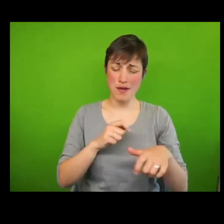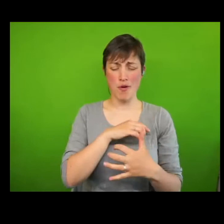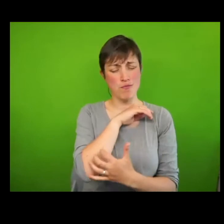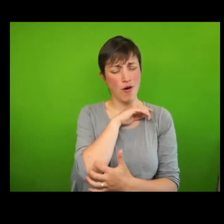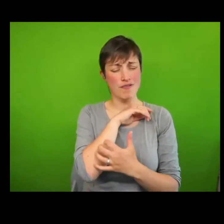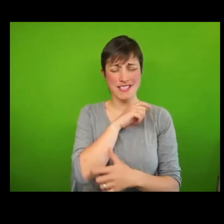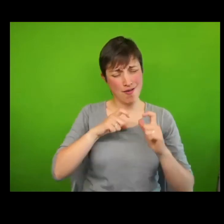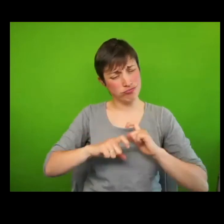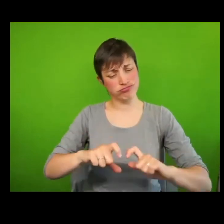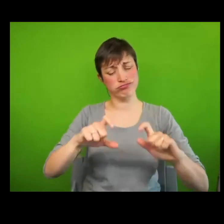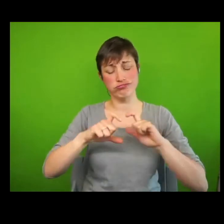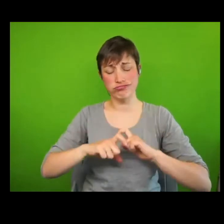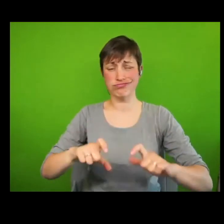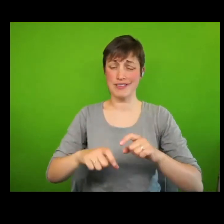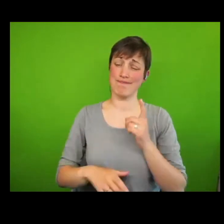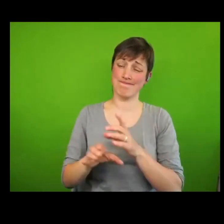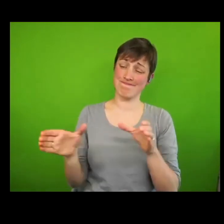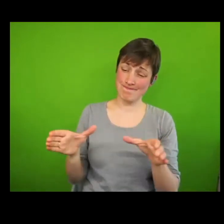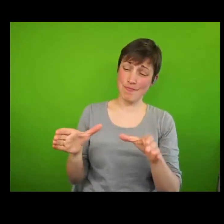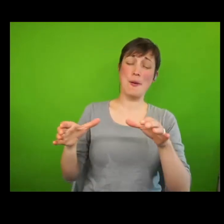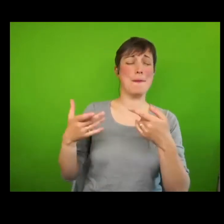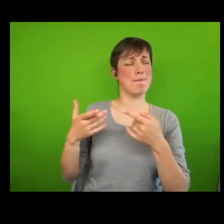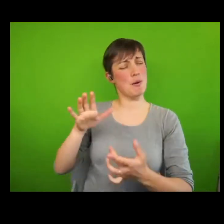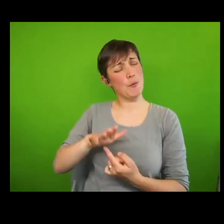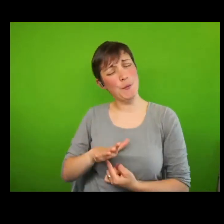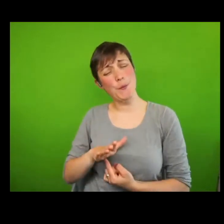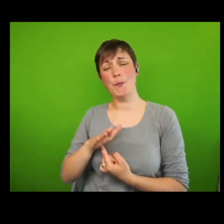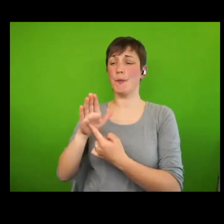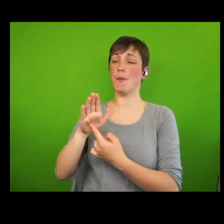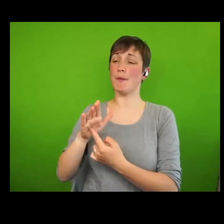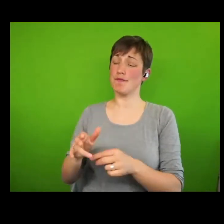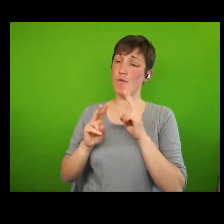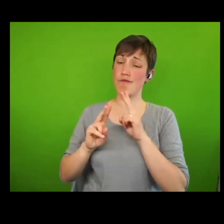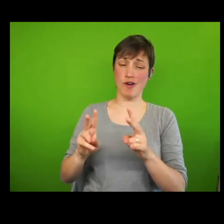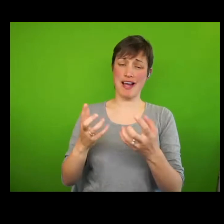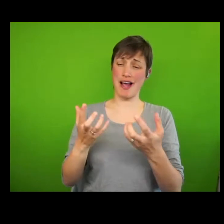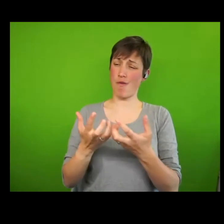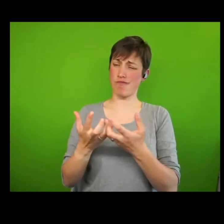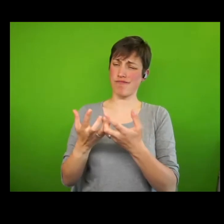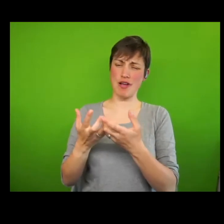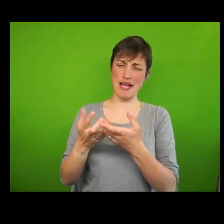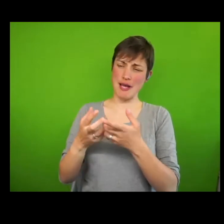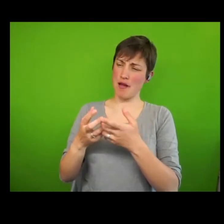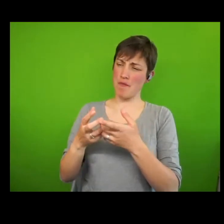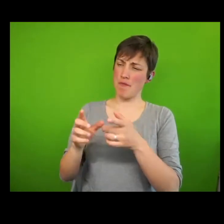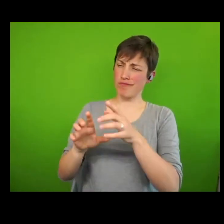instrumental in translating human rights approaches from a development to a domestic context.